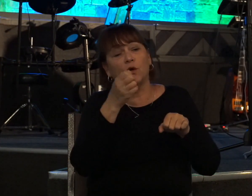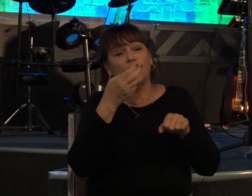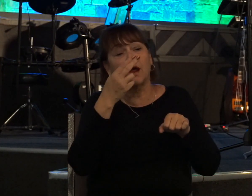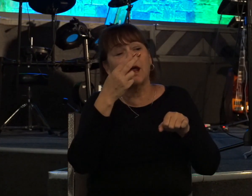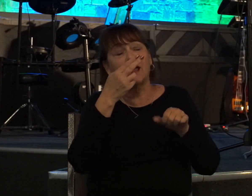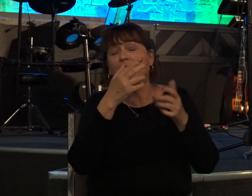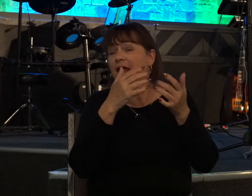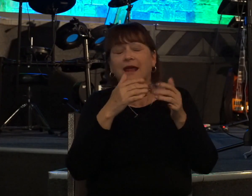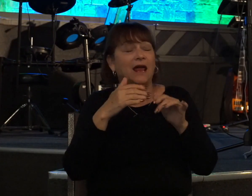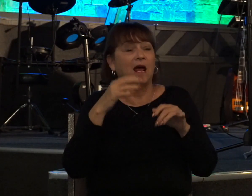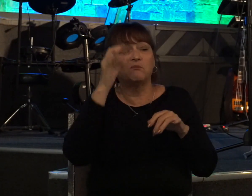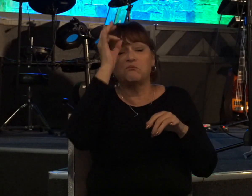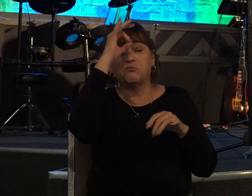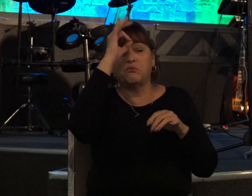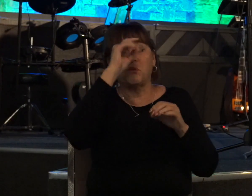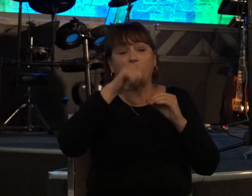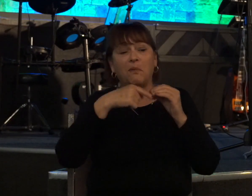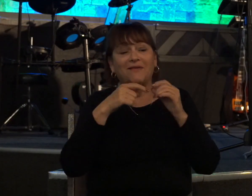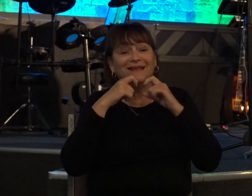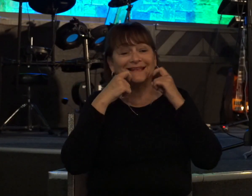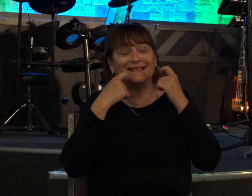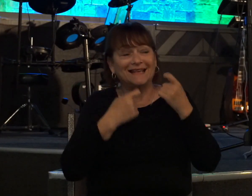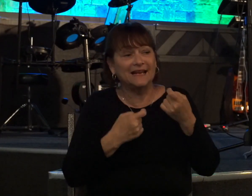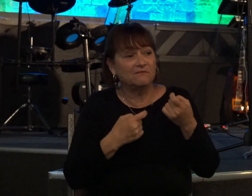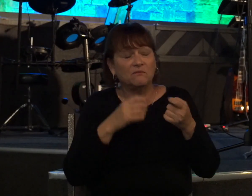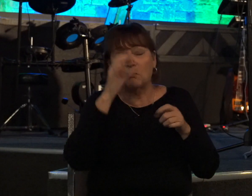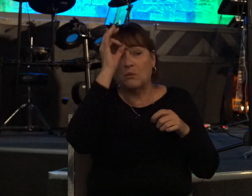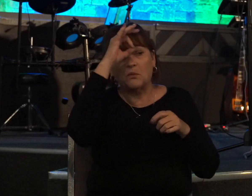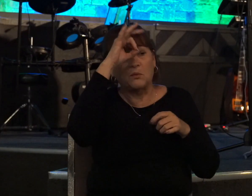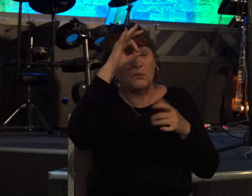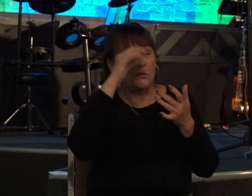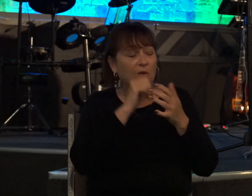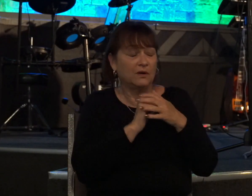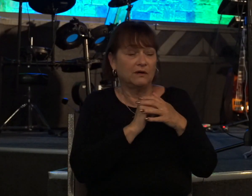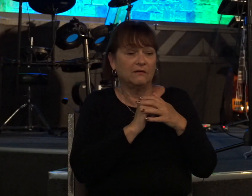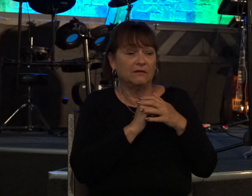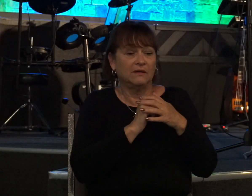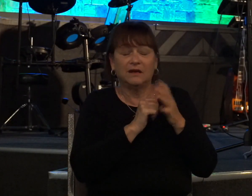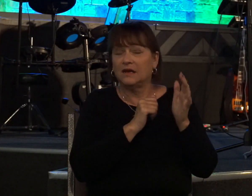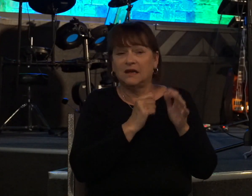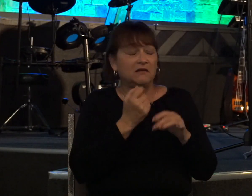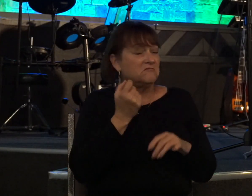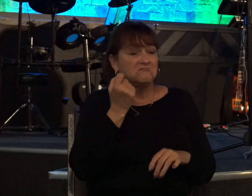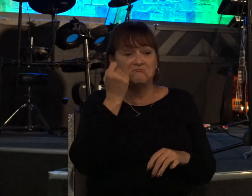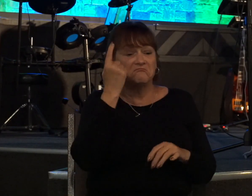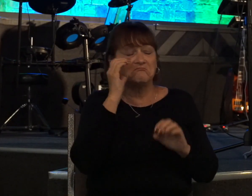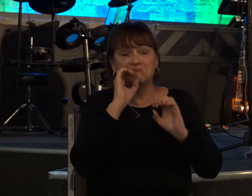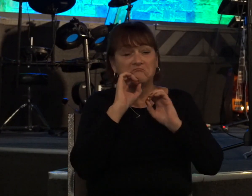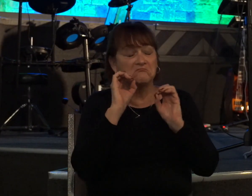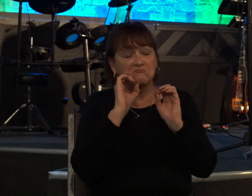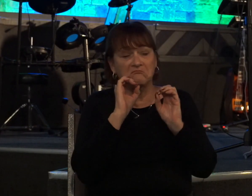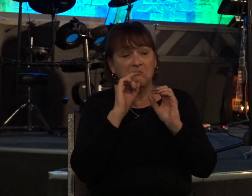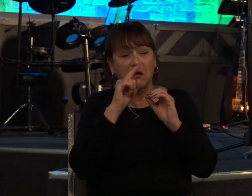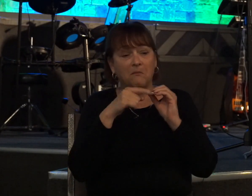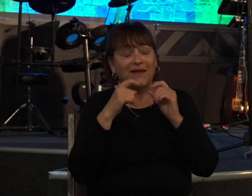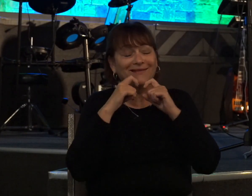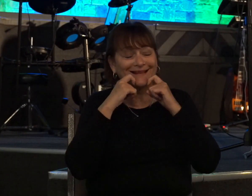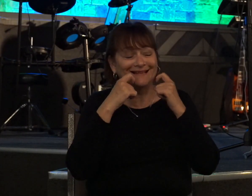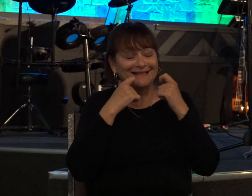about the sin david had committed he had no clue about the sin his wife